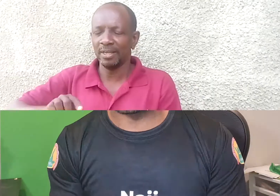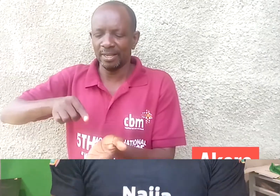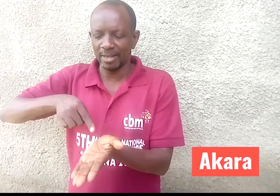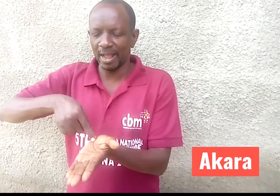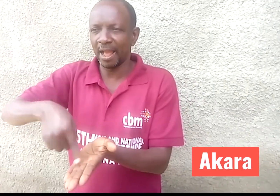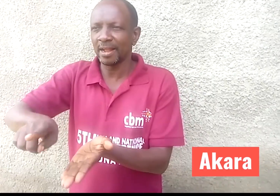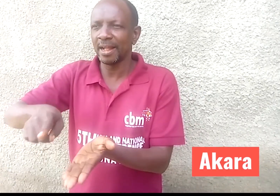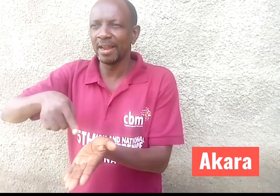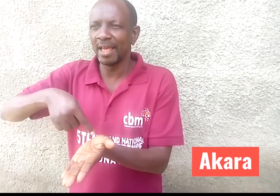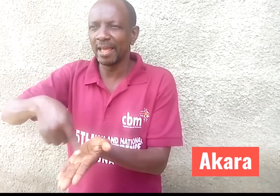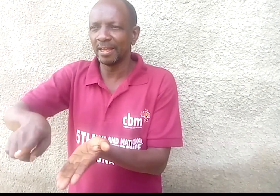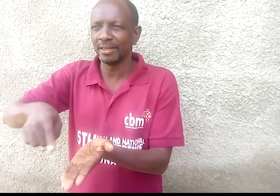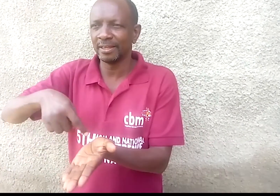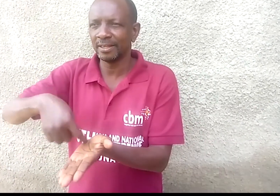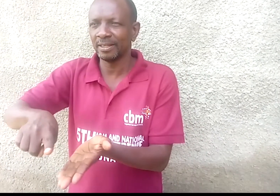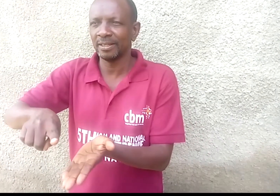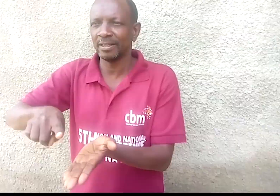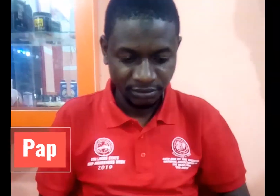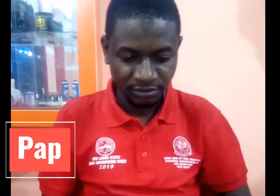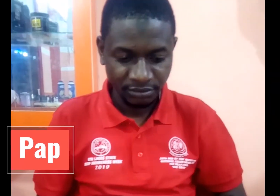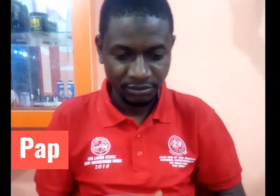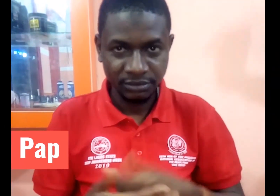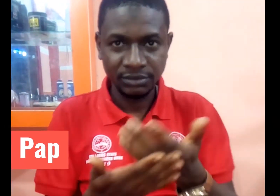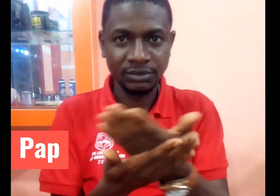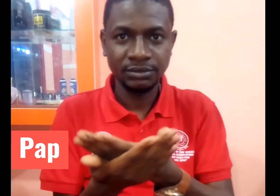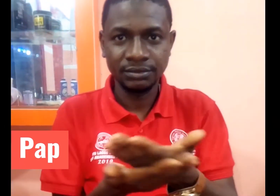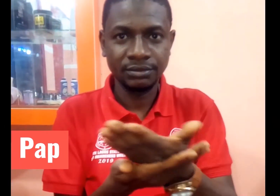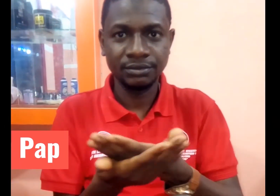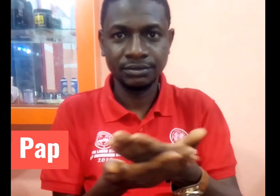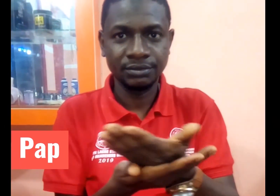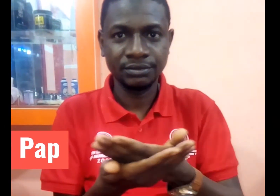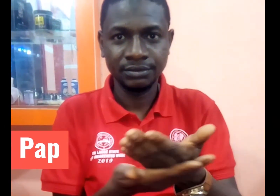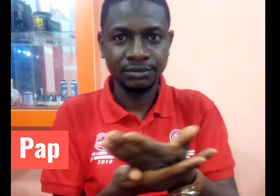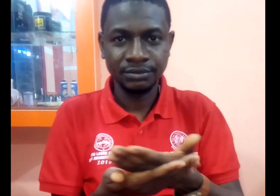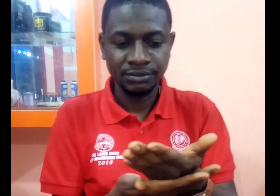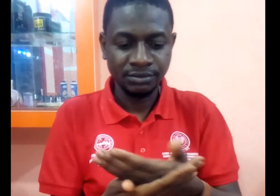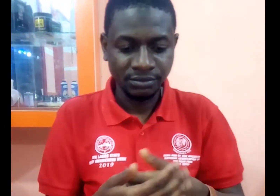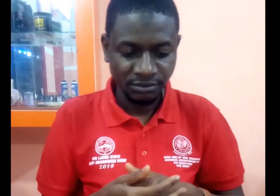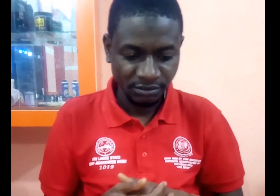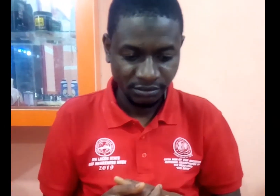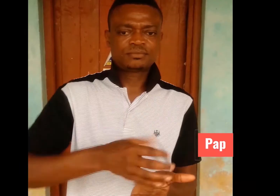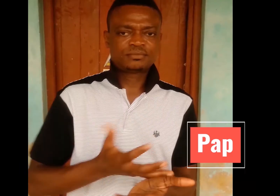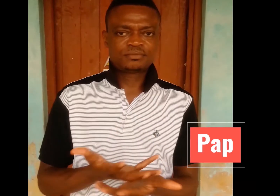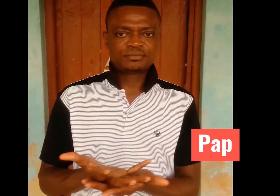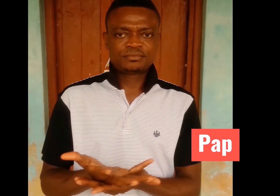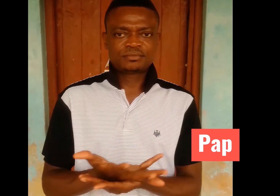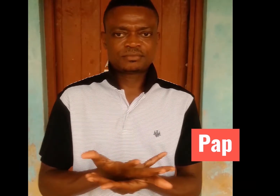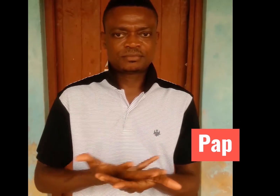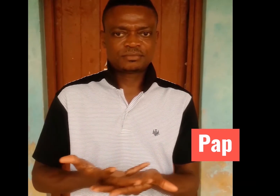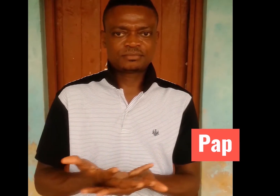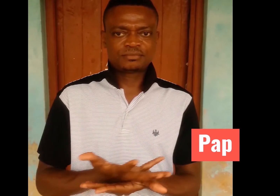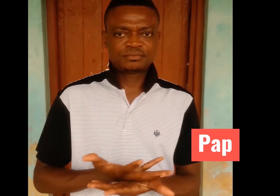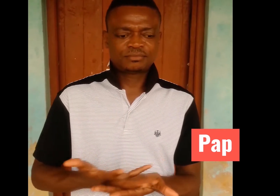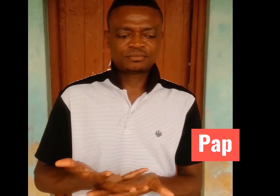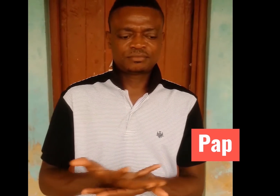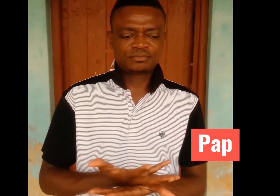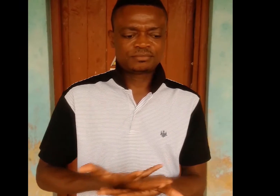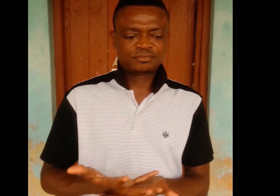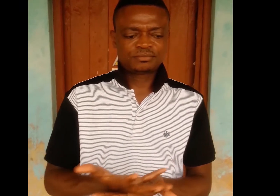Studies have shown that such deaf children may likely grow up as adults with very poor linguistic and cognitive skills